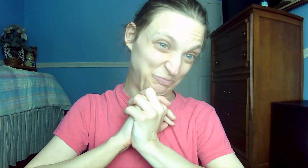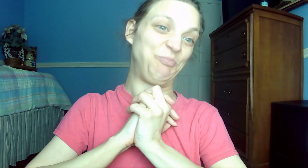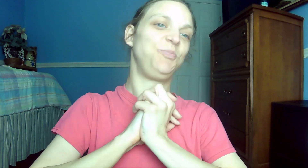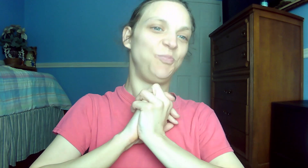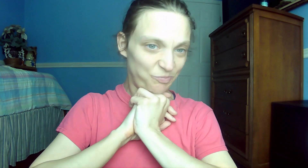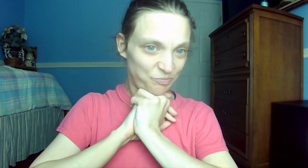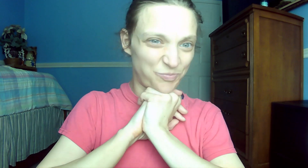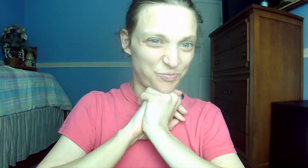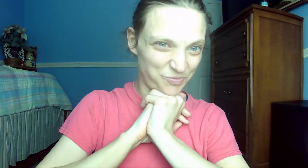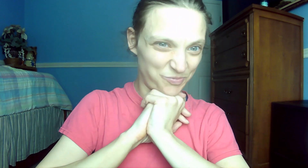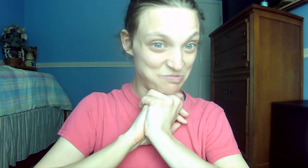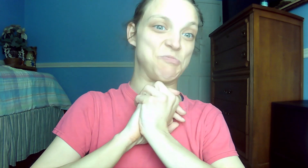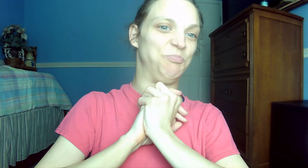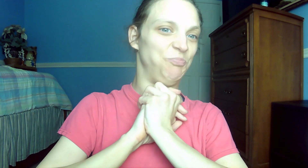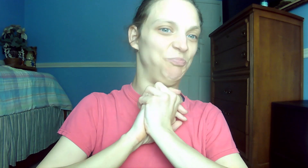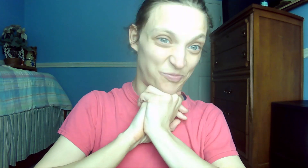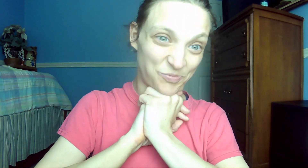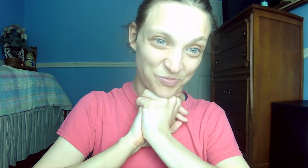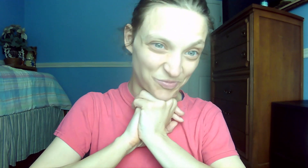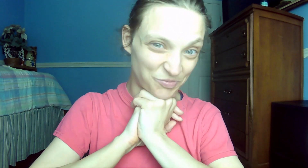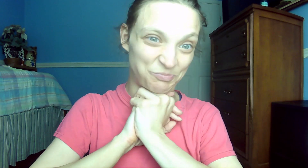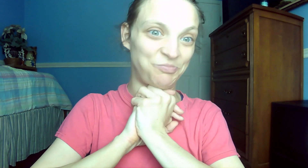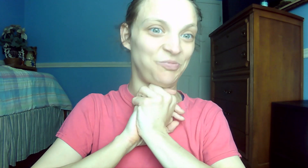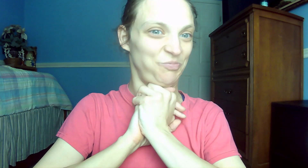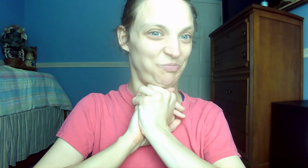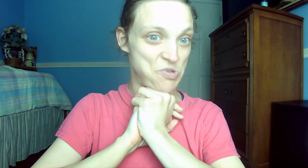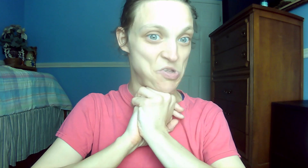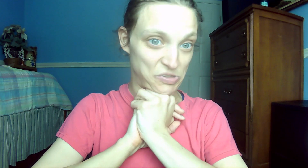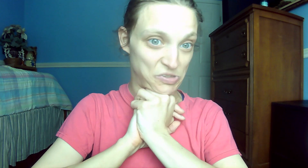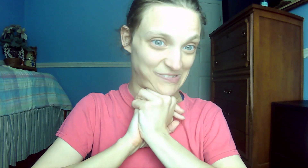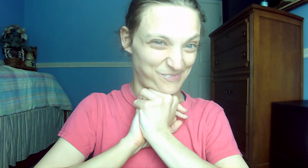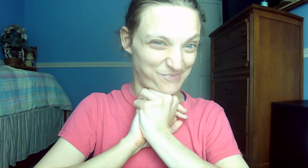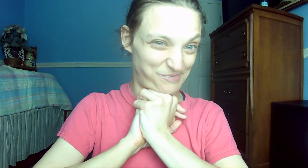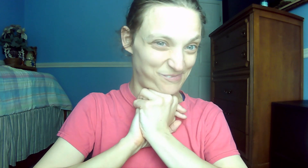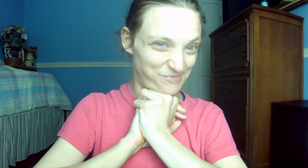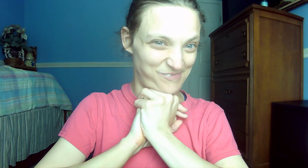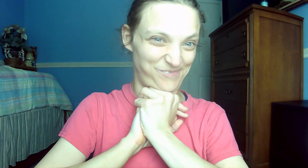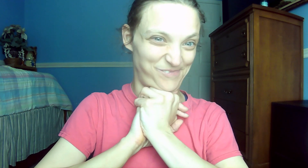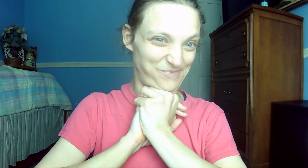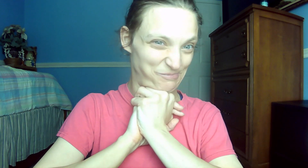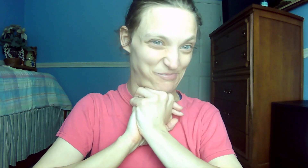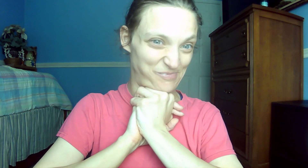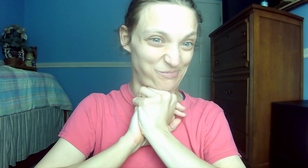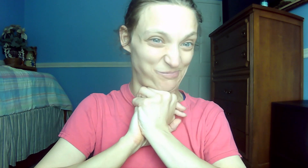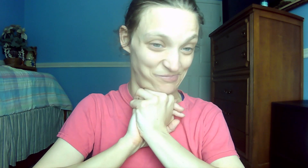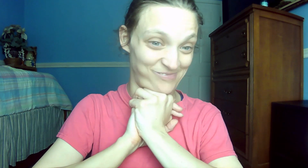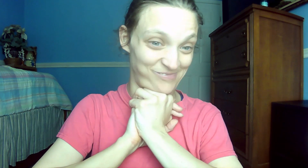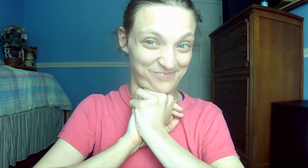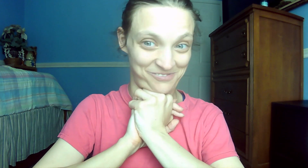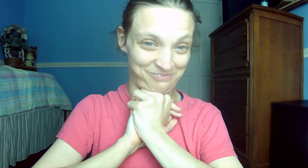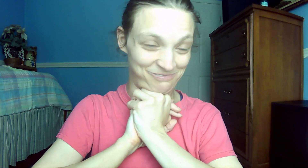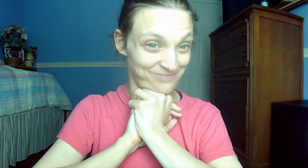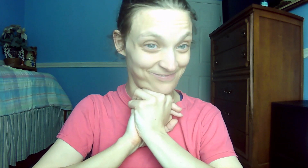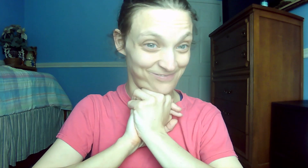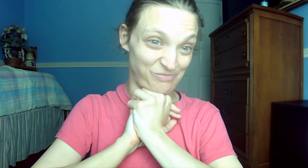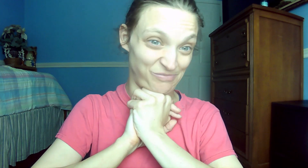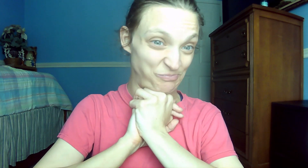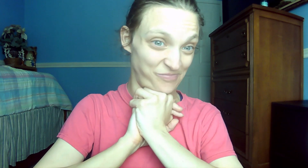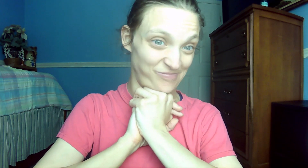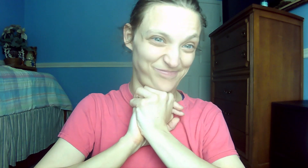be judged, but has crossed over from death to life. 63. Acts 1.8 But you will receive power when